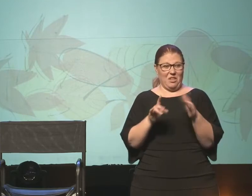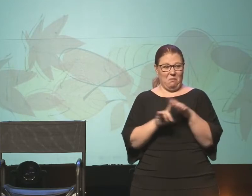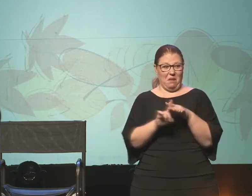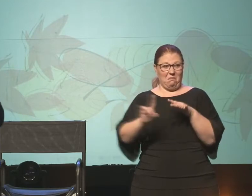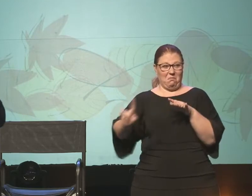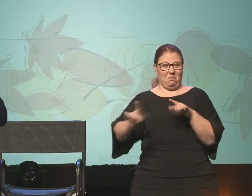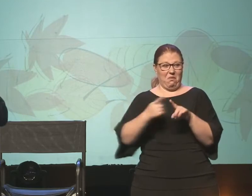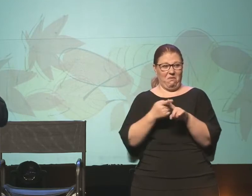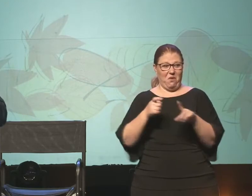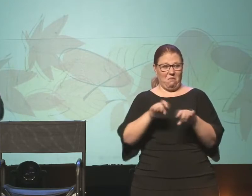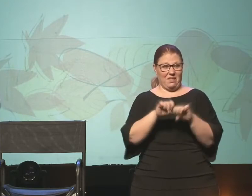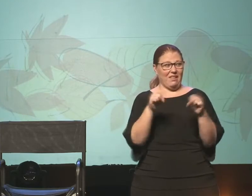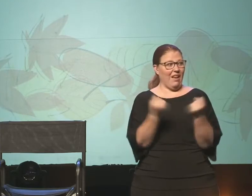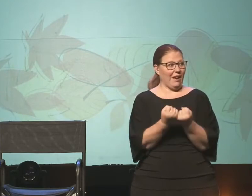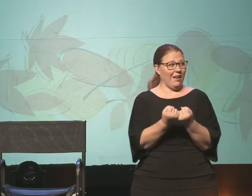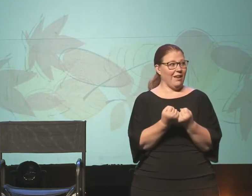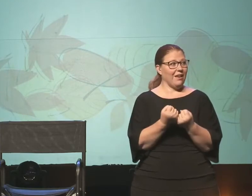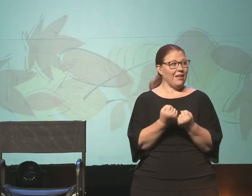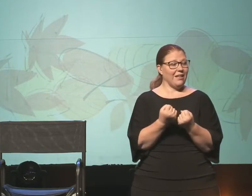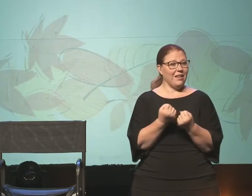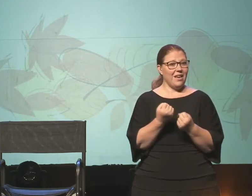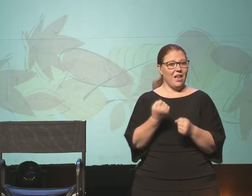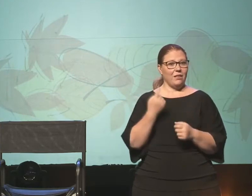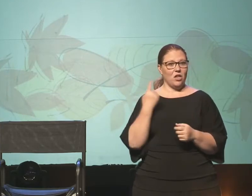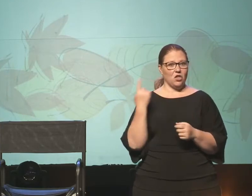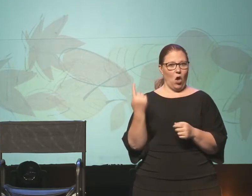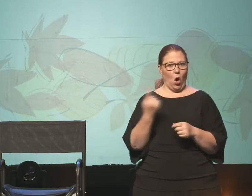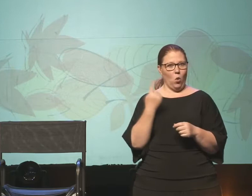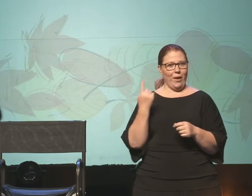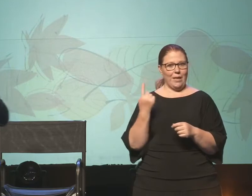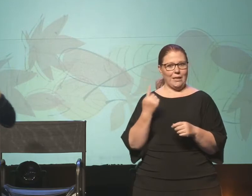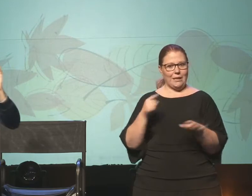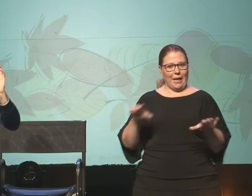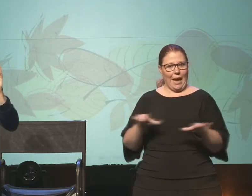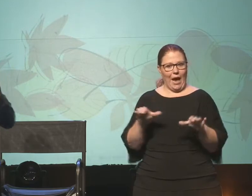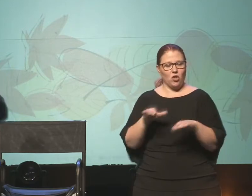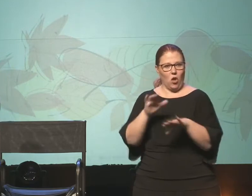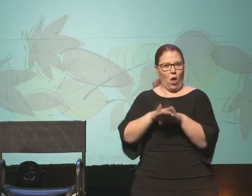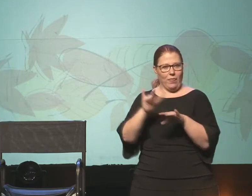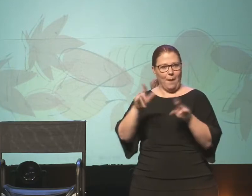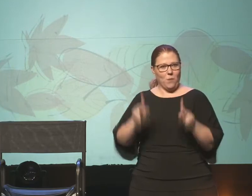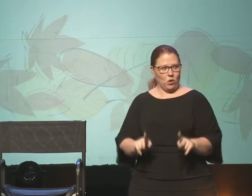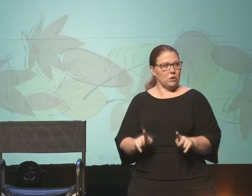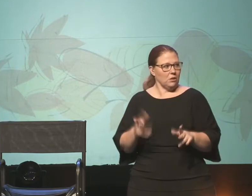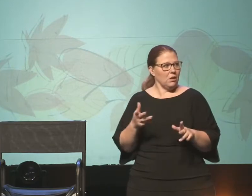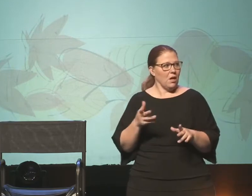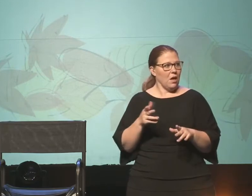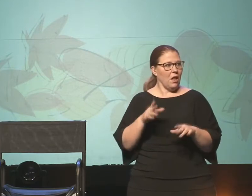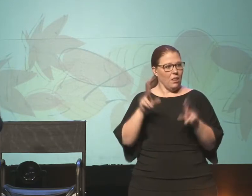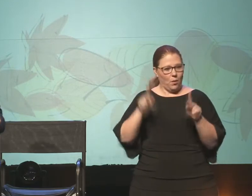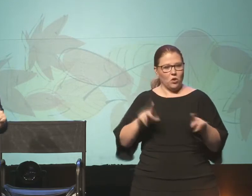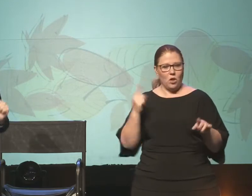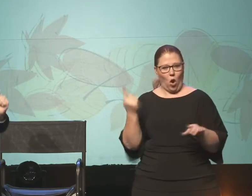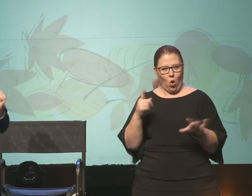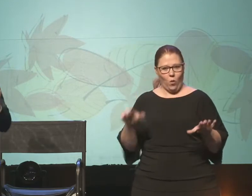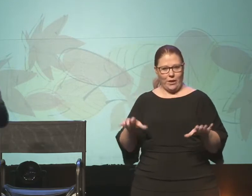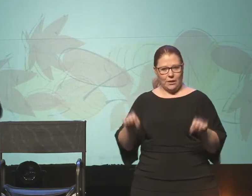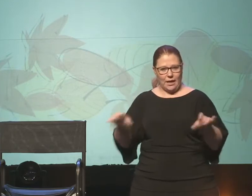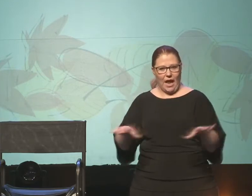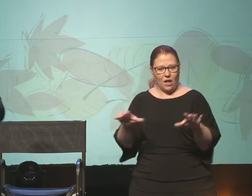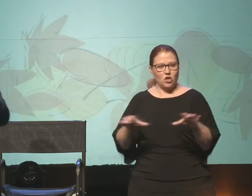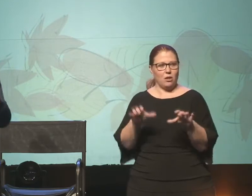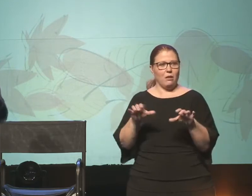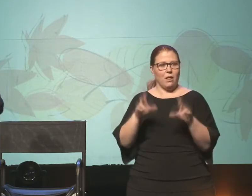And there's always an initiative on the person's part. Like the person always takes the initiative. The person